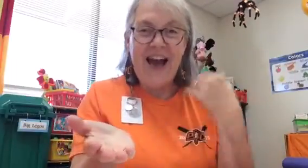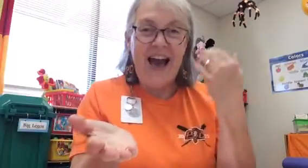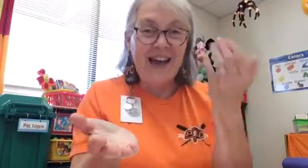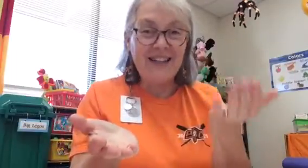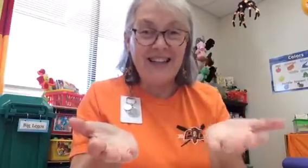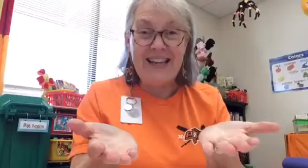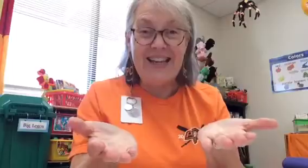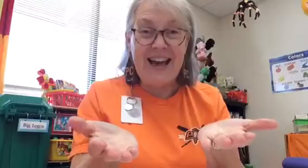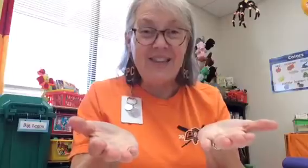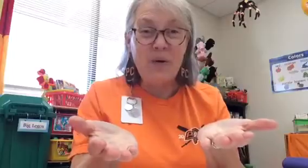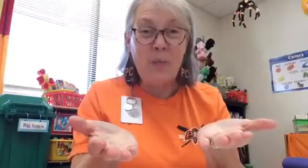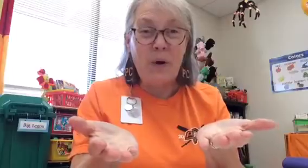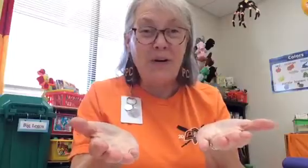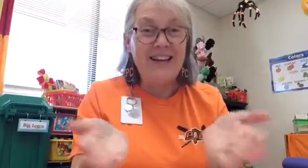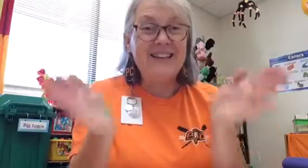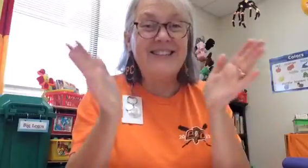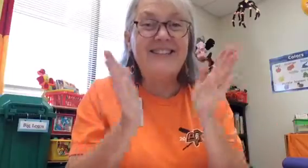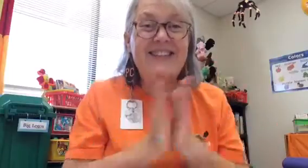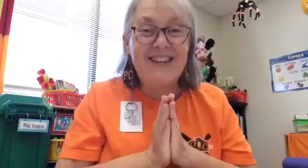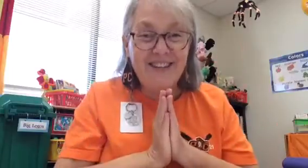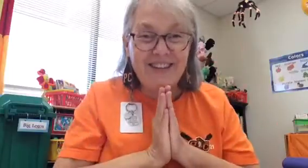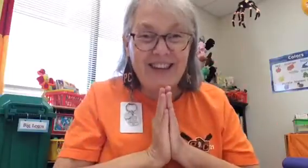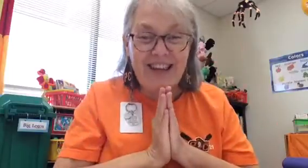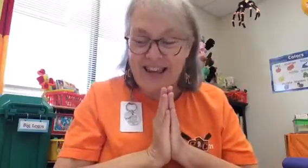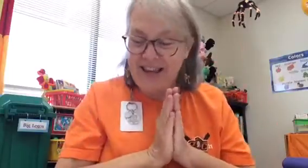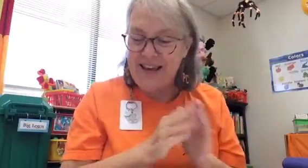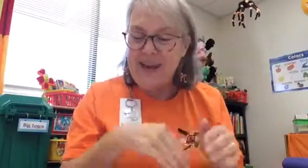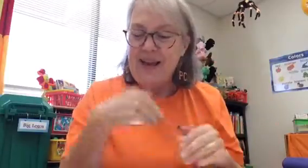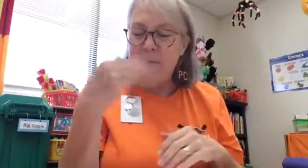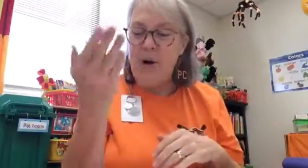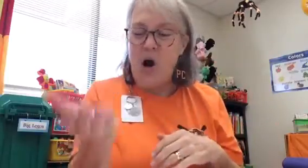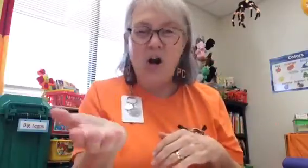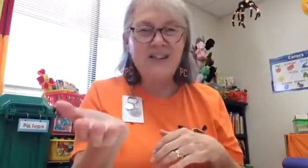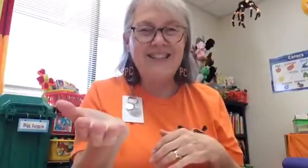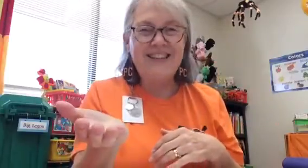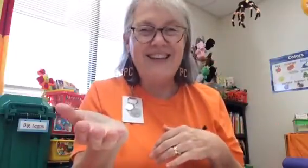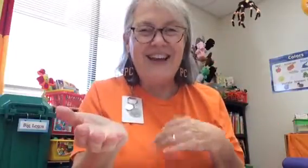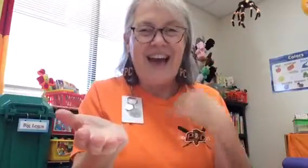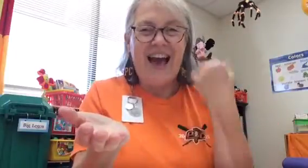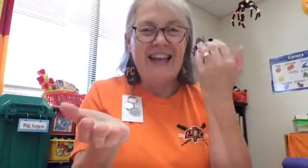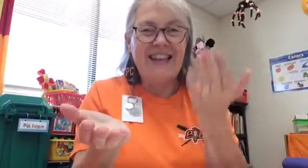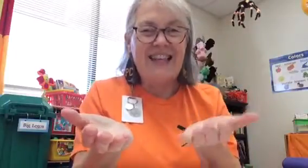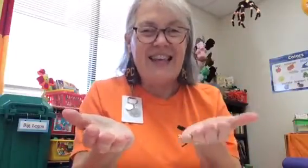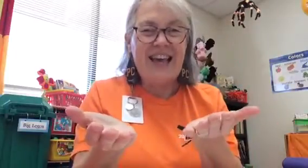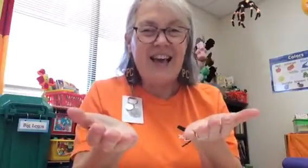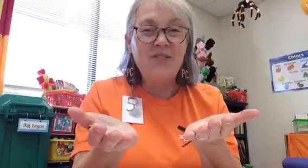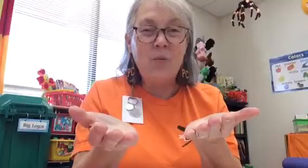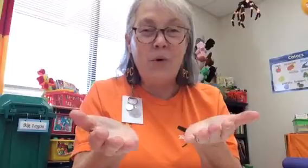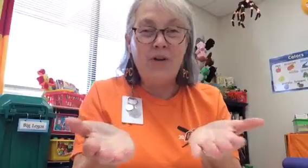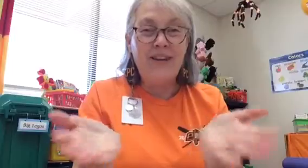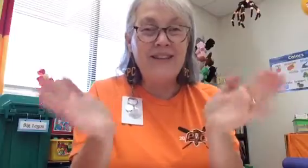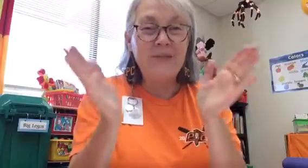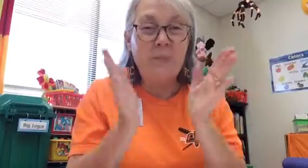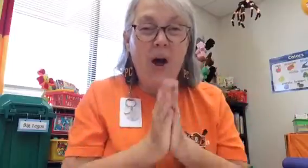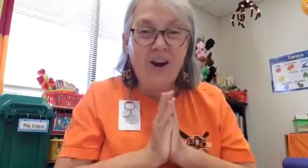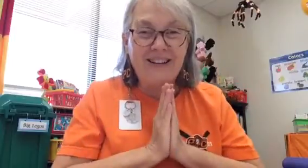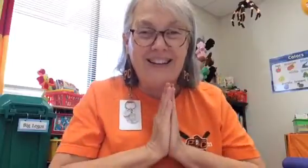add-ly, and the word is dearly. Part, add-ly, and the word is partly.